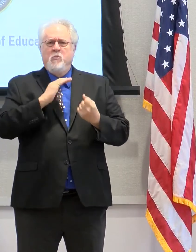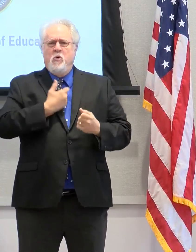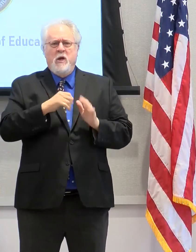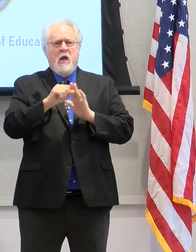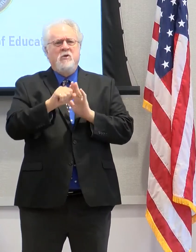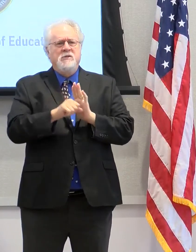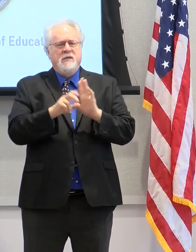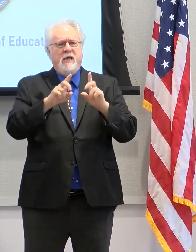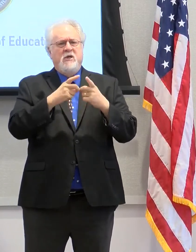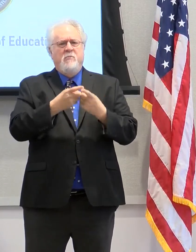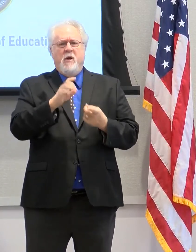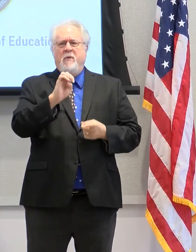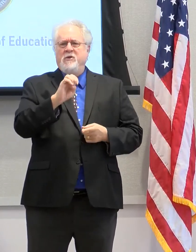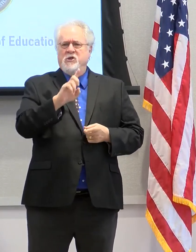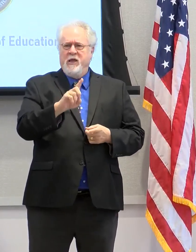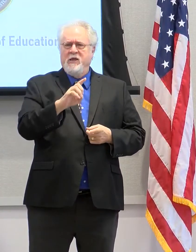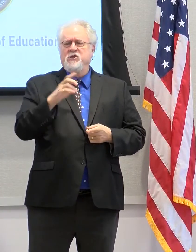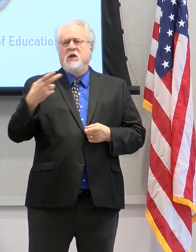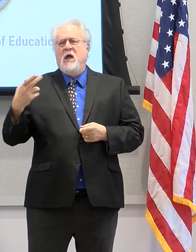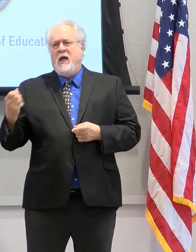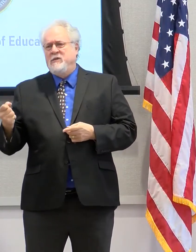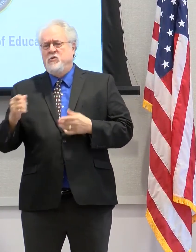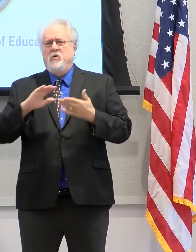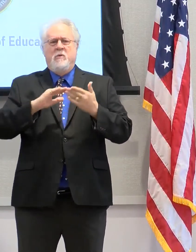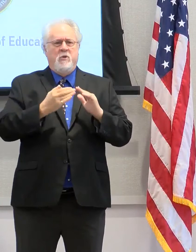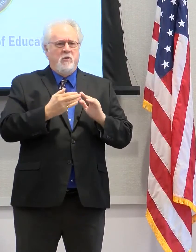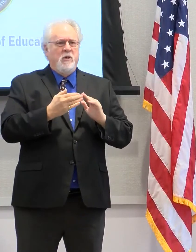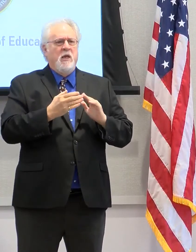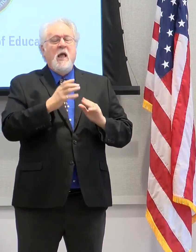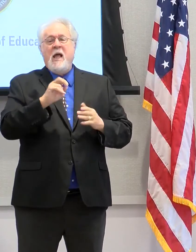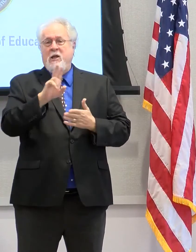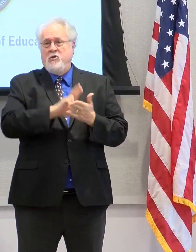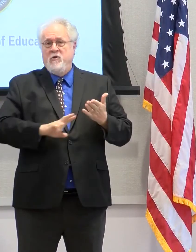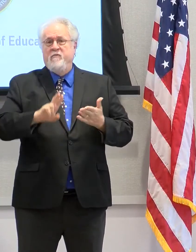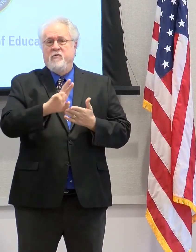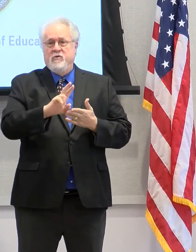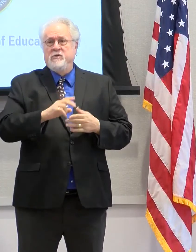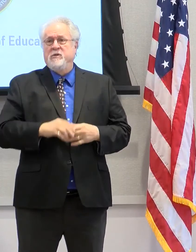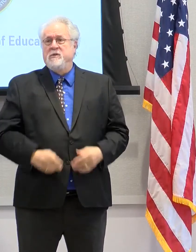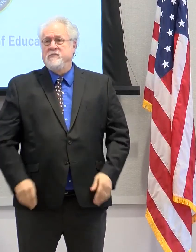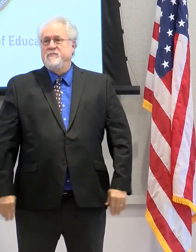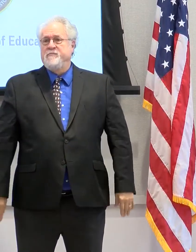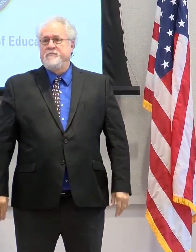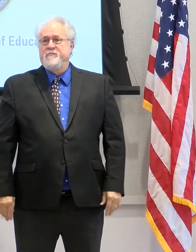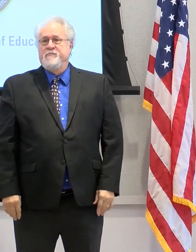Department of Education and our high schools and our community and our universities to make this happen.